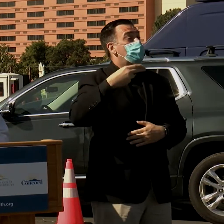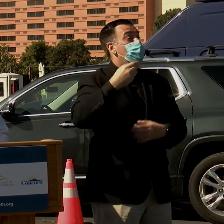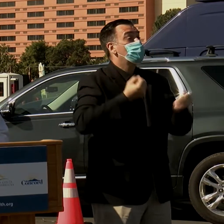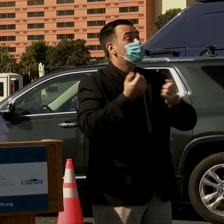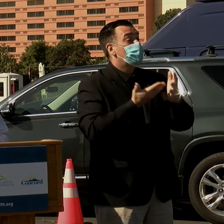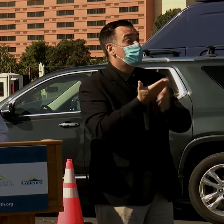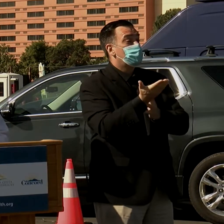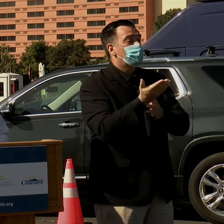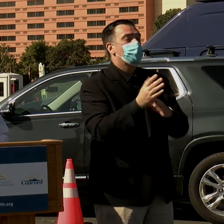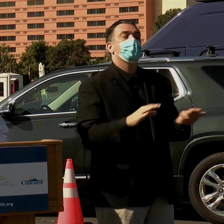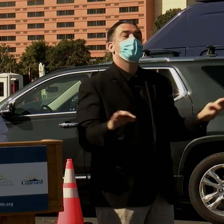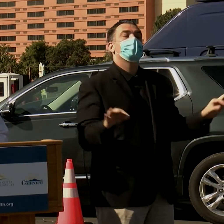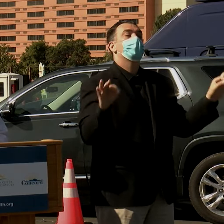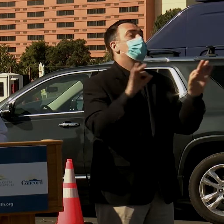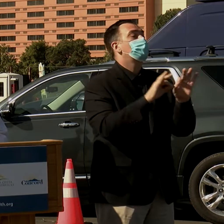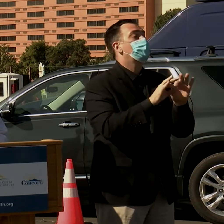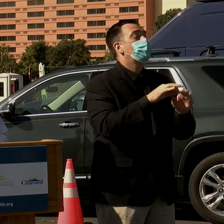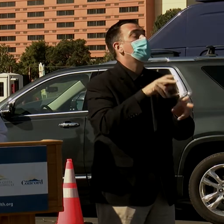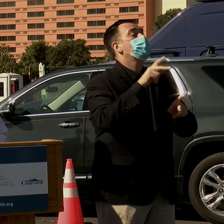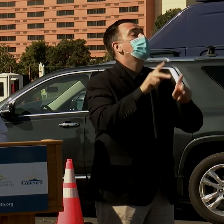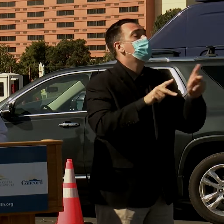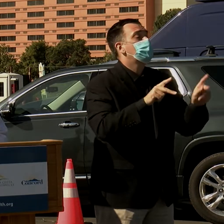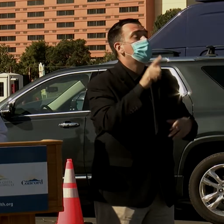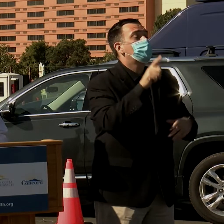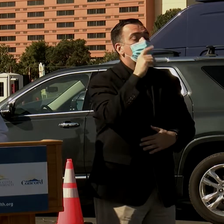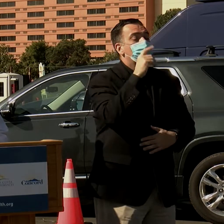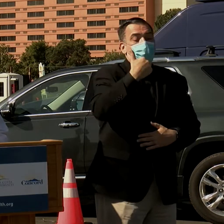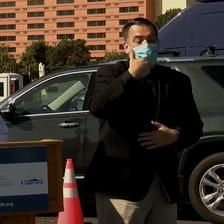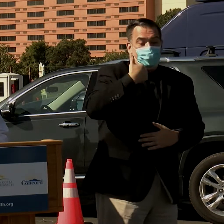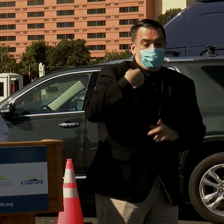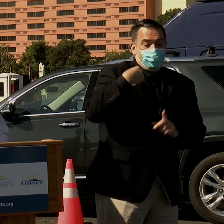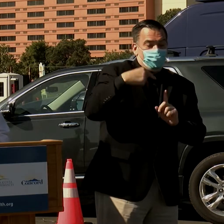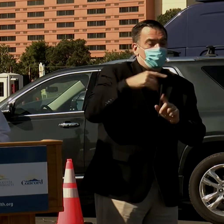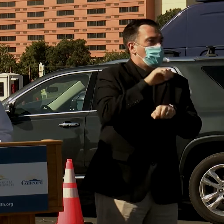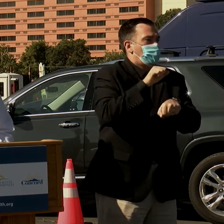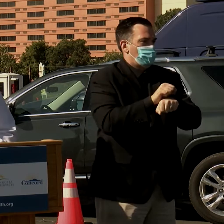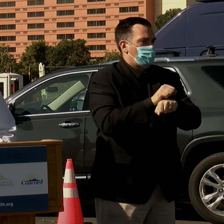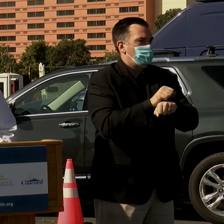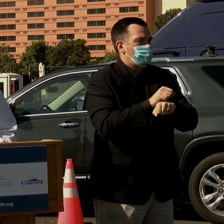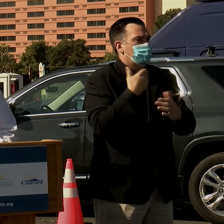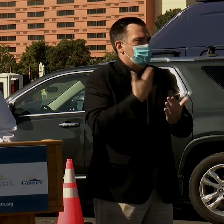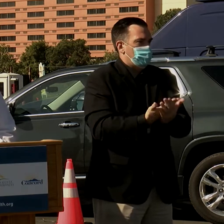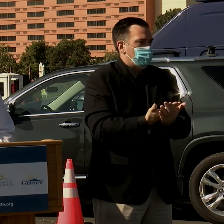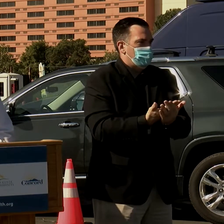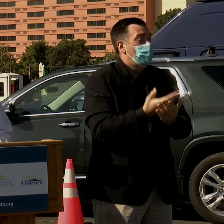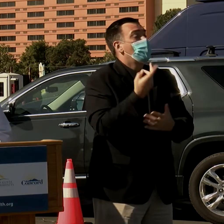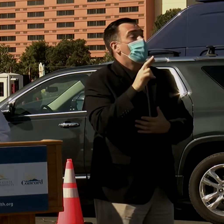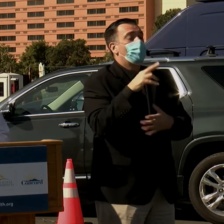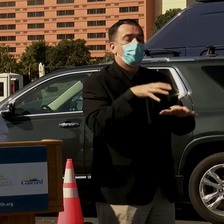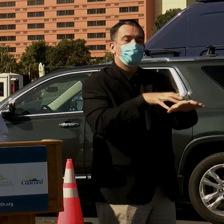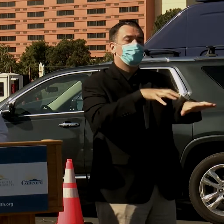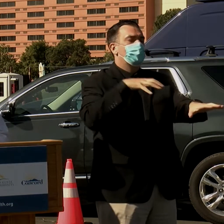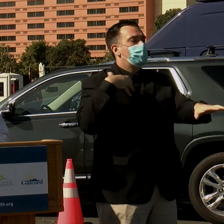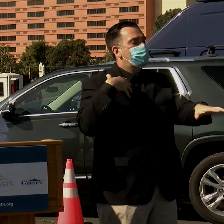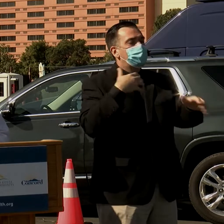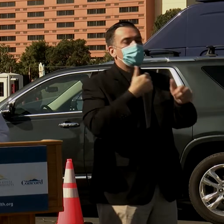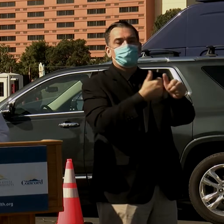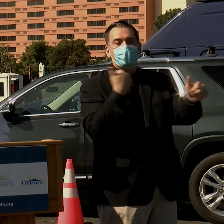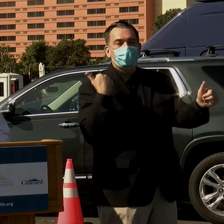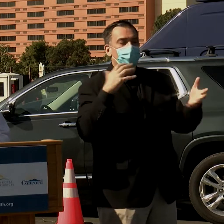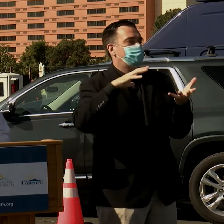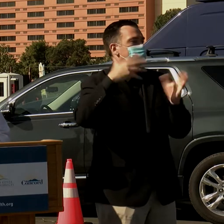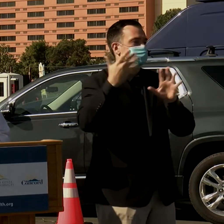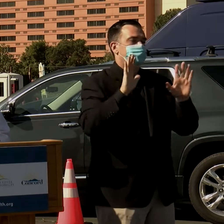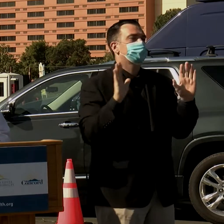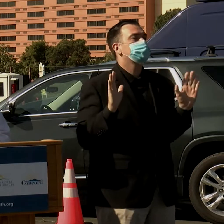site, it's very important that only people who have an appointment come because otherwise our traffic gets backed up and it becomes a